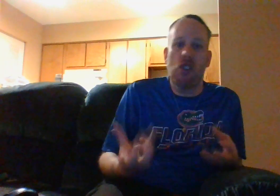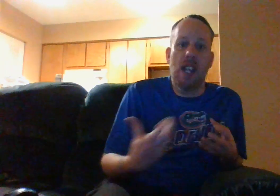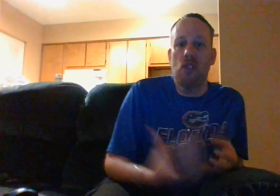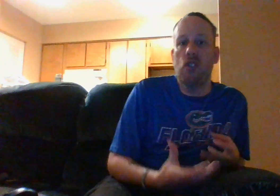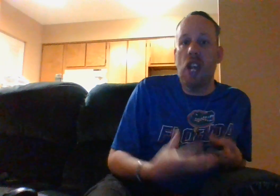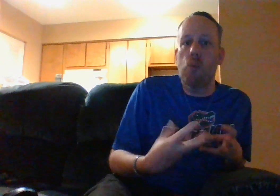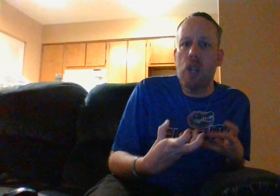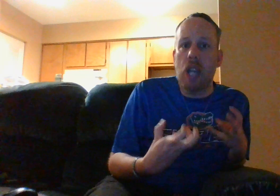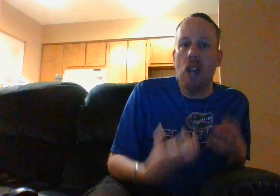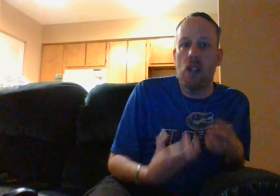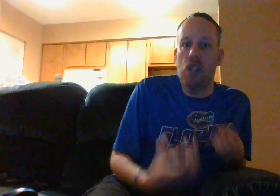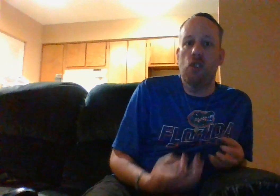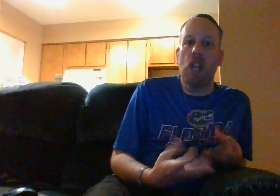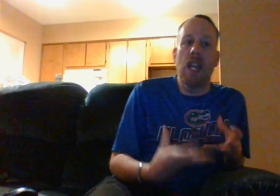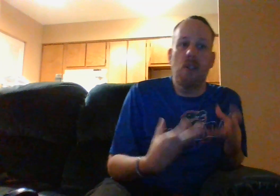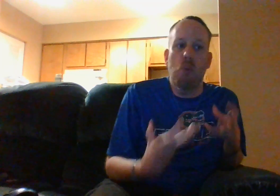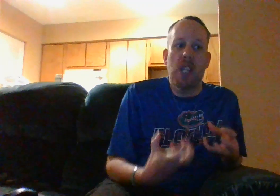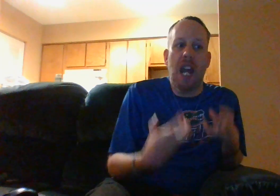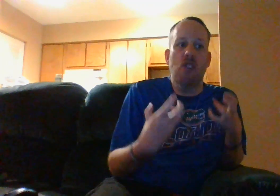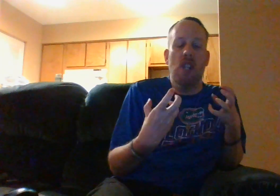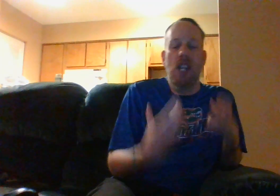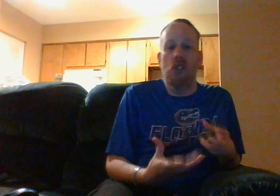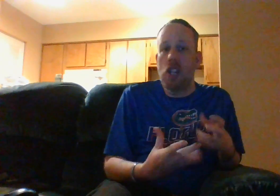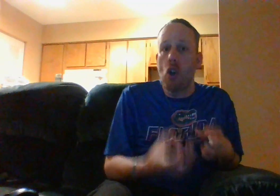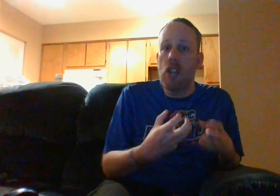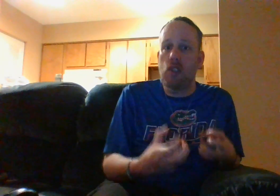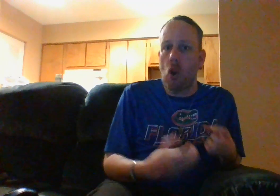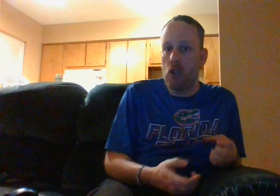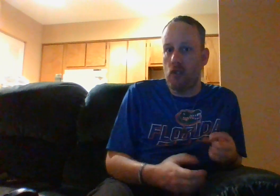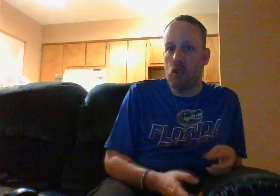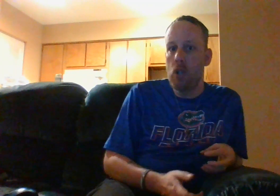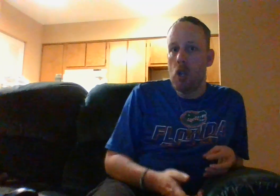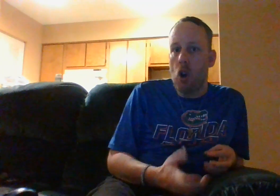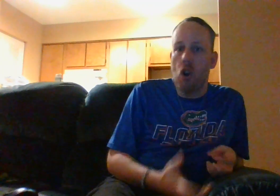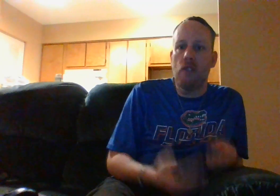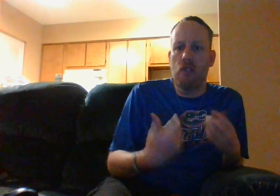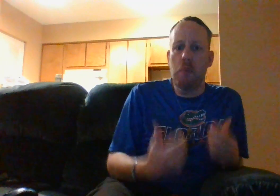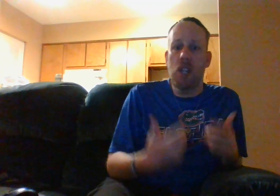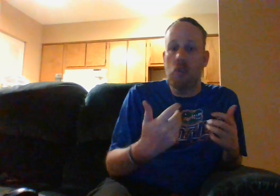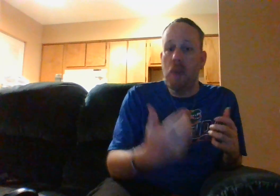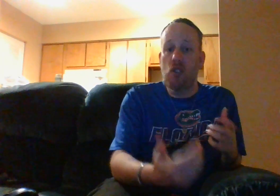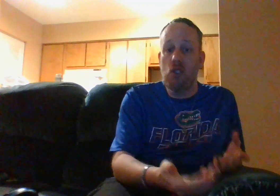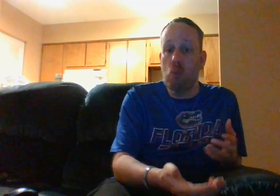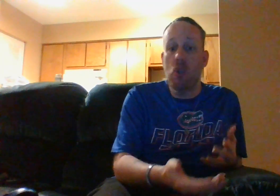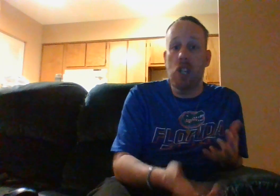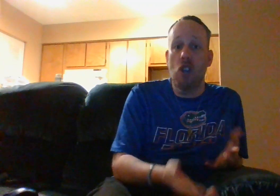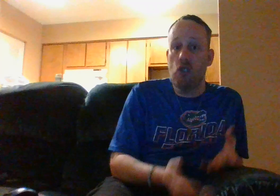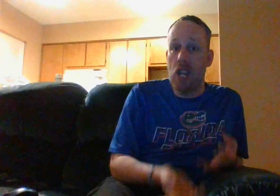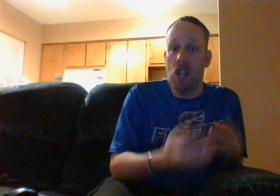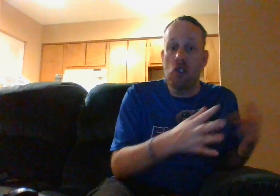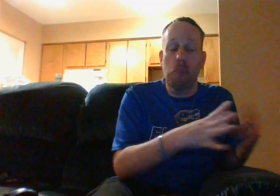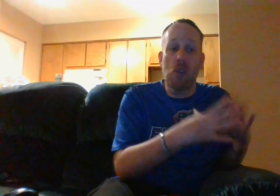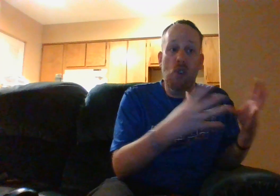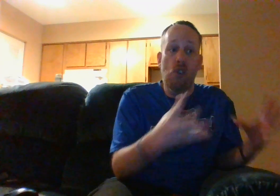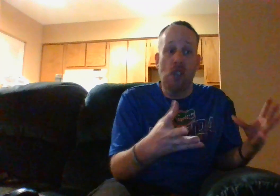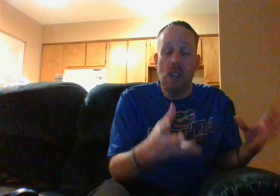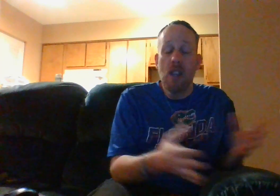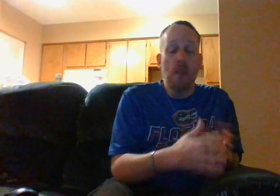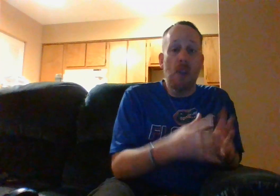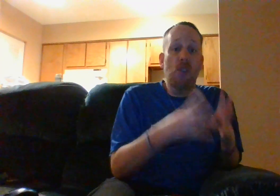sense that's what it kind of is kind of really actually yes i know that's hard for hard for me to basically to really understand just basically basically